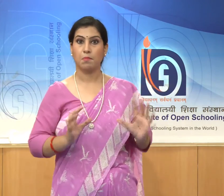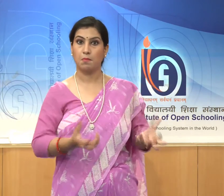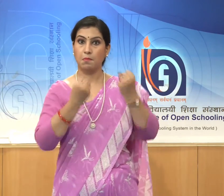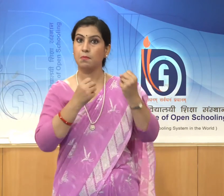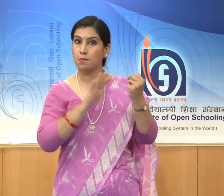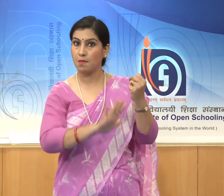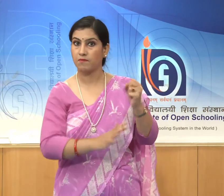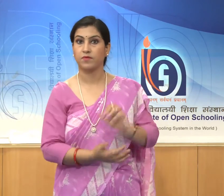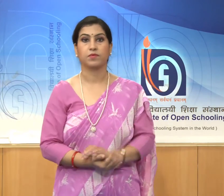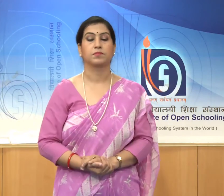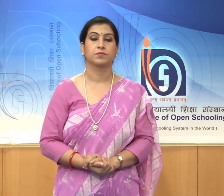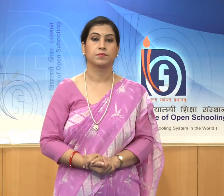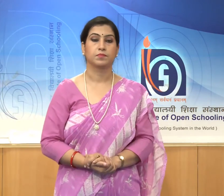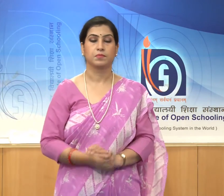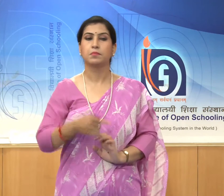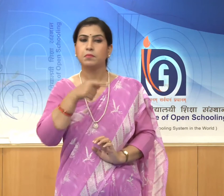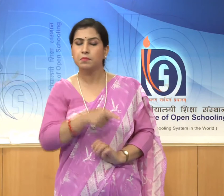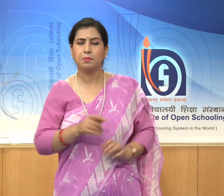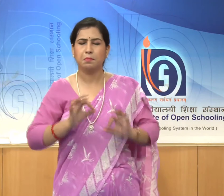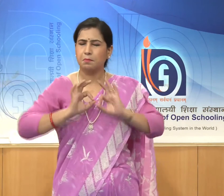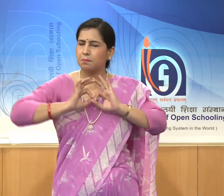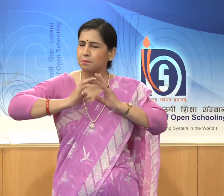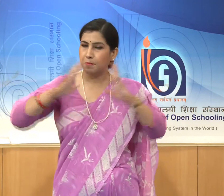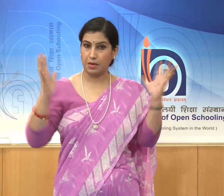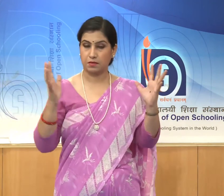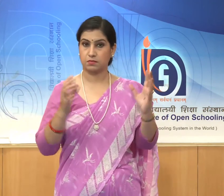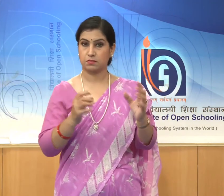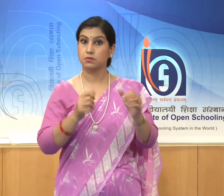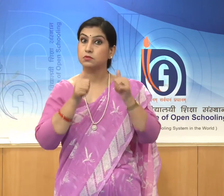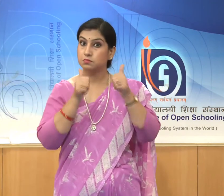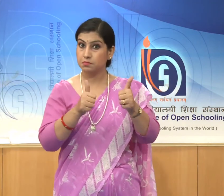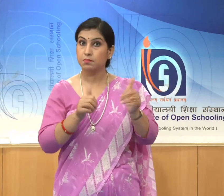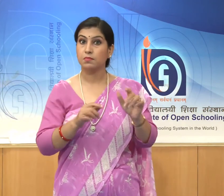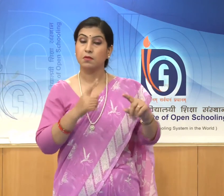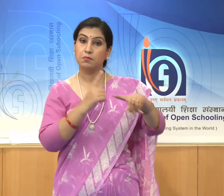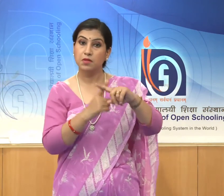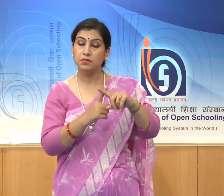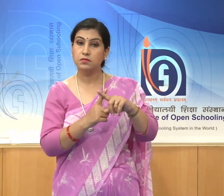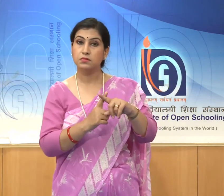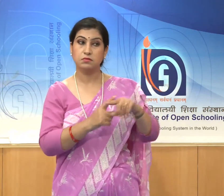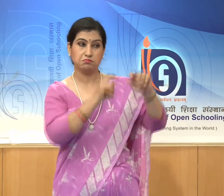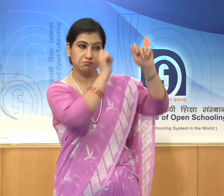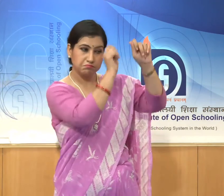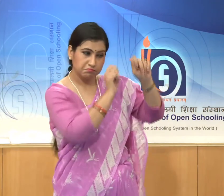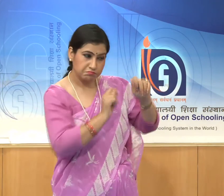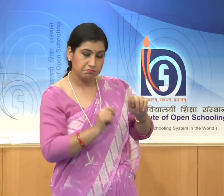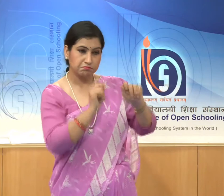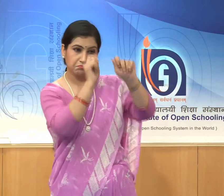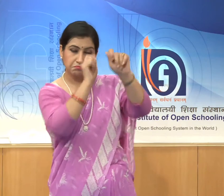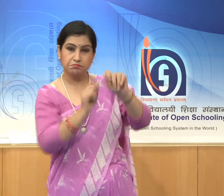There is enormous speed and monumentality in the